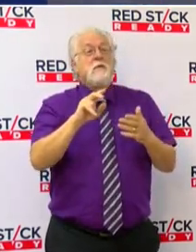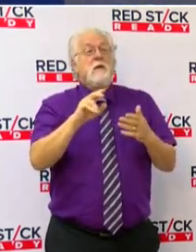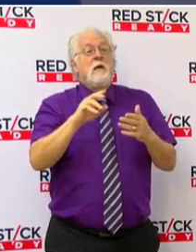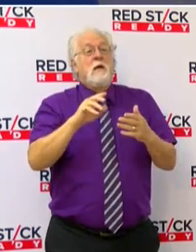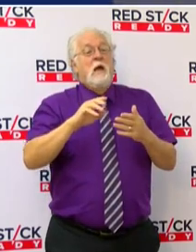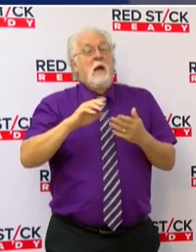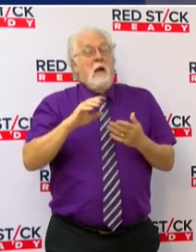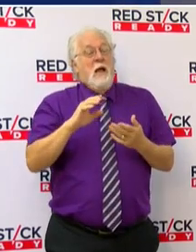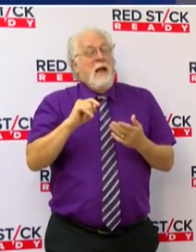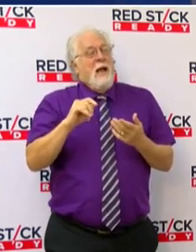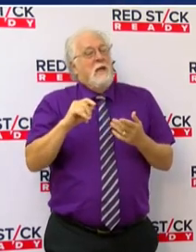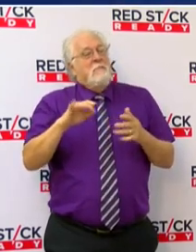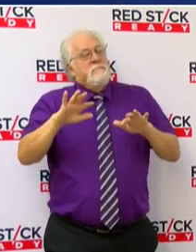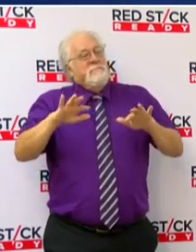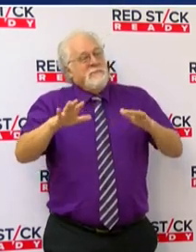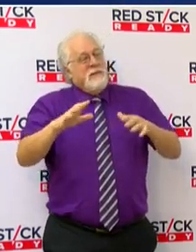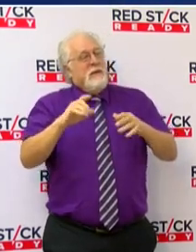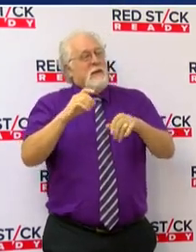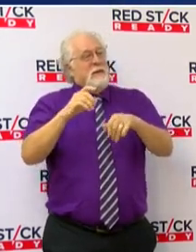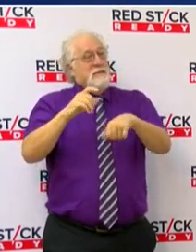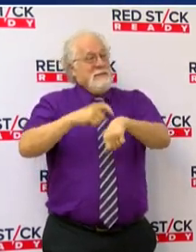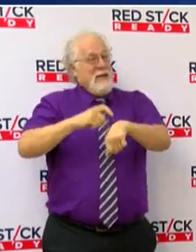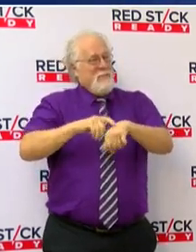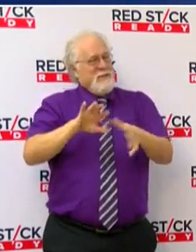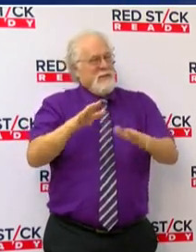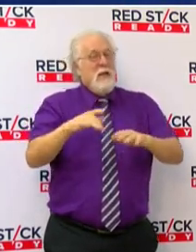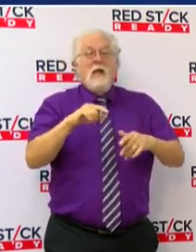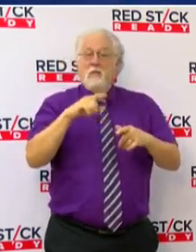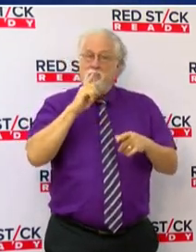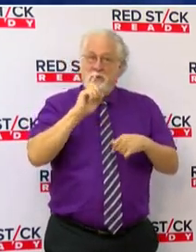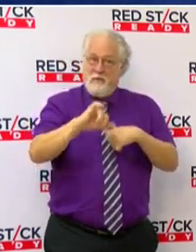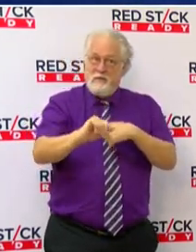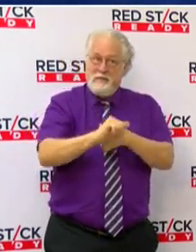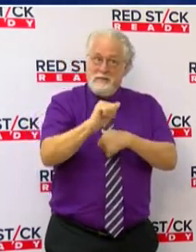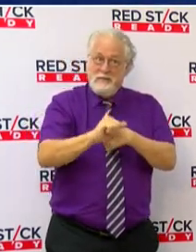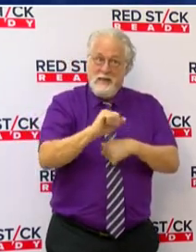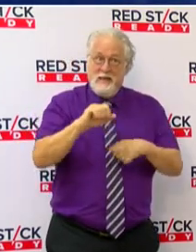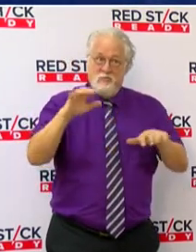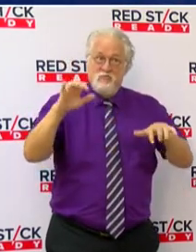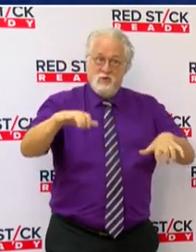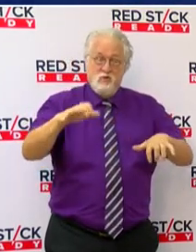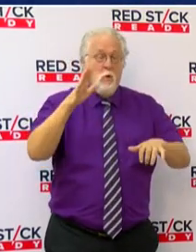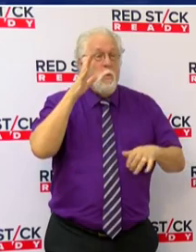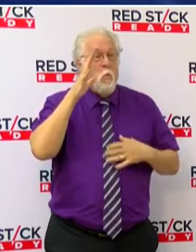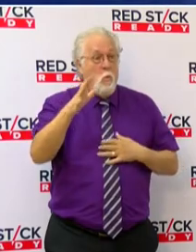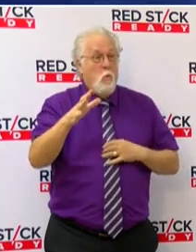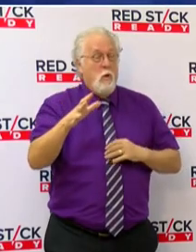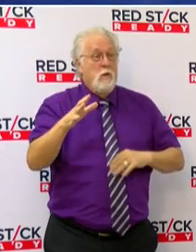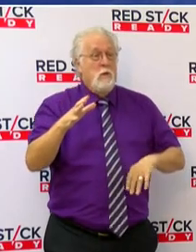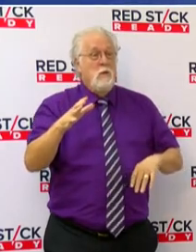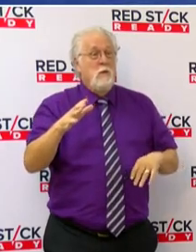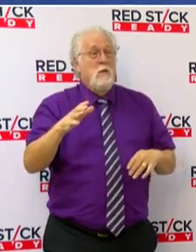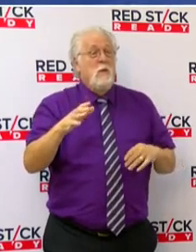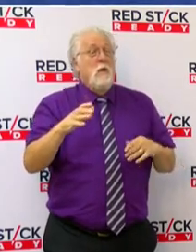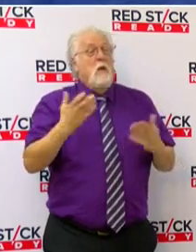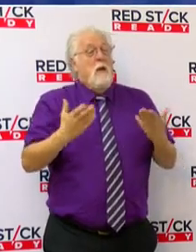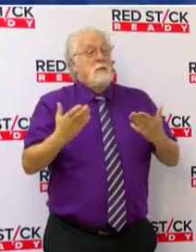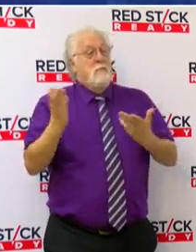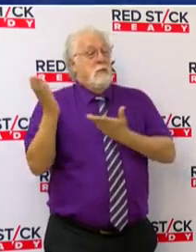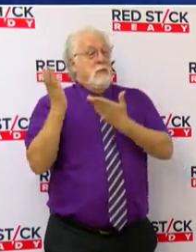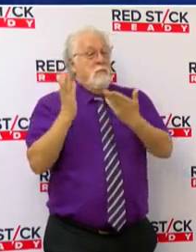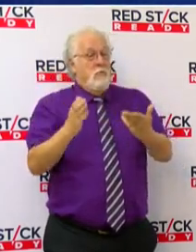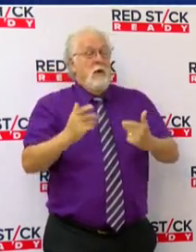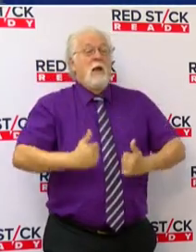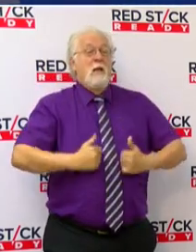with timing. This is a very dangerous storm and we will and will possibly bring